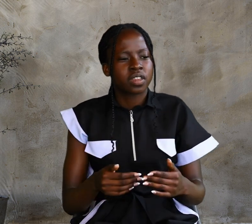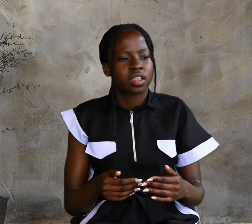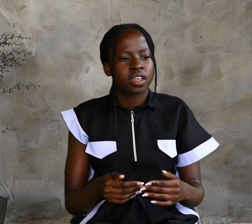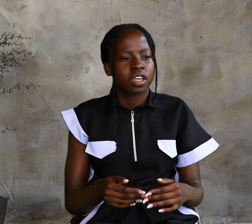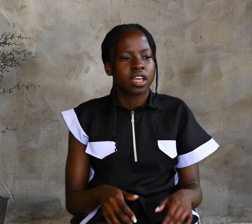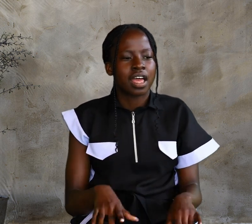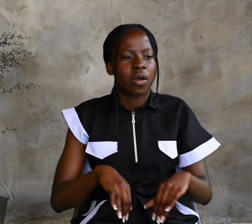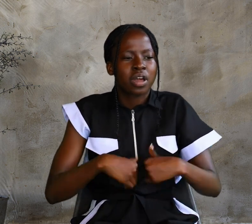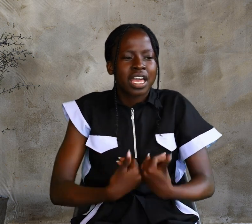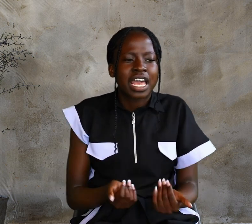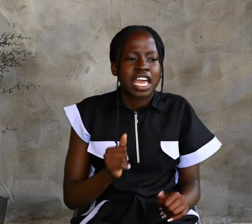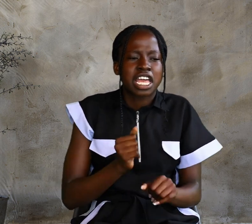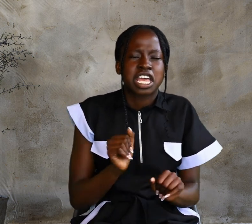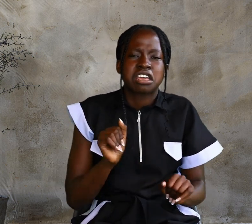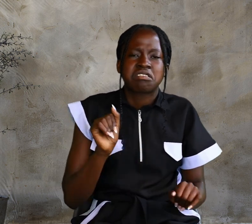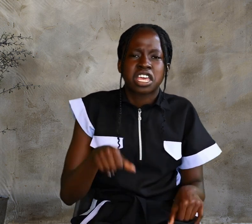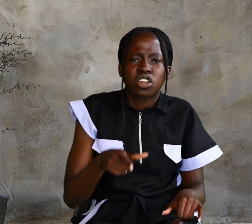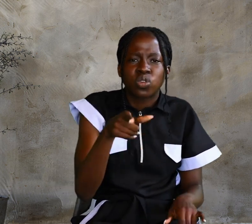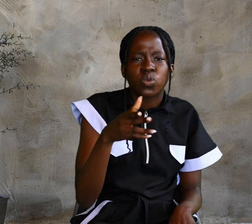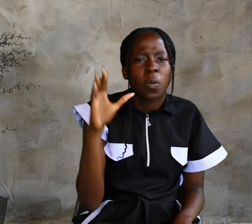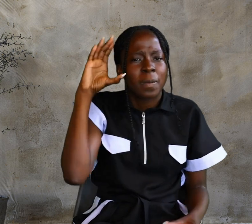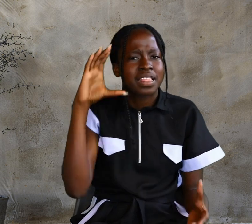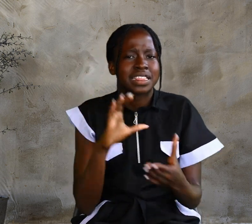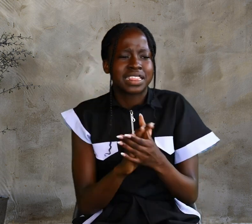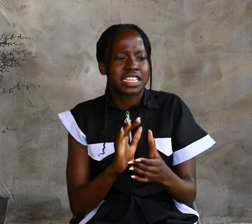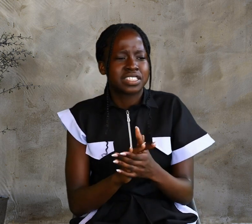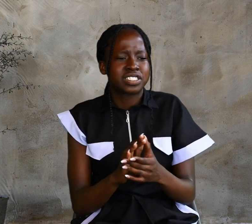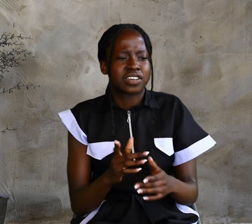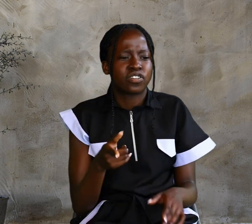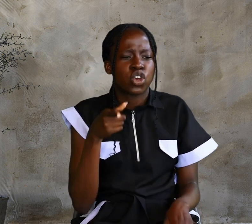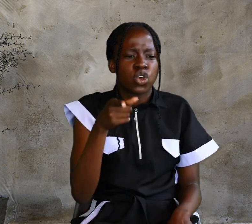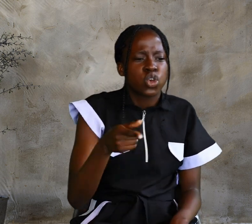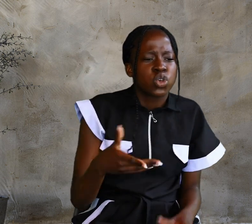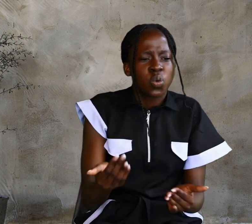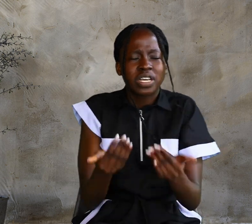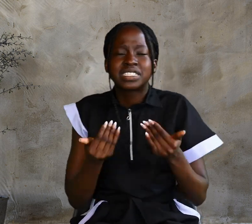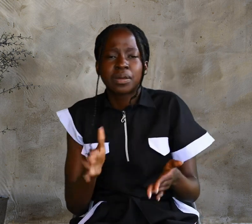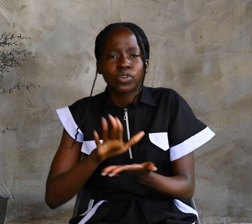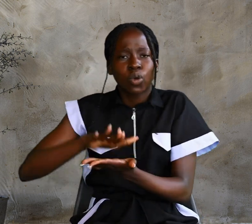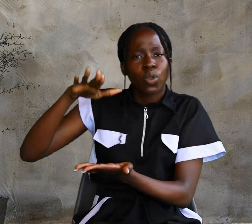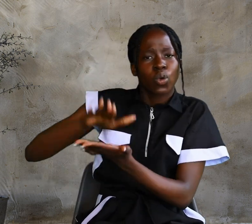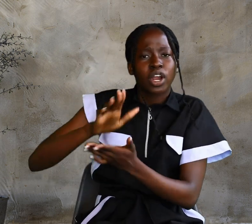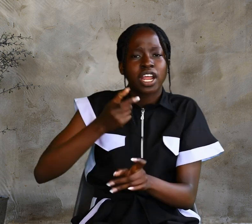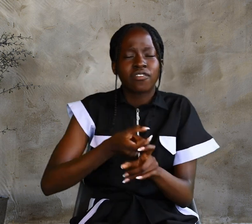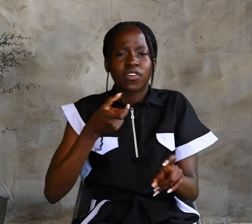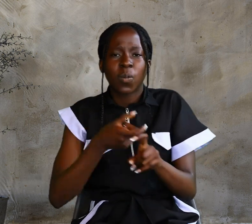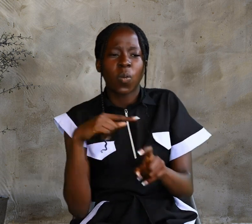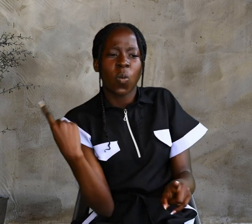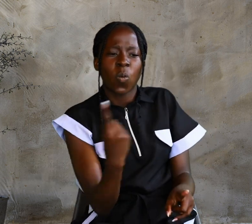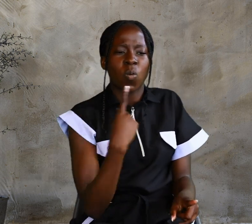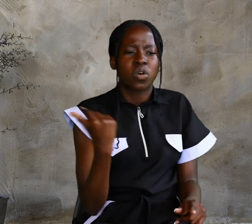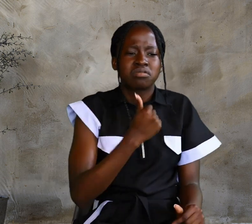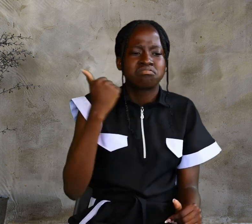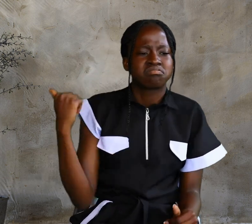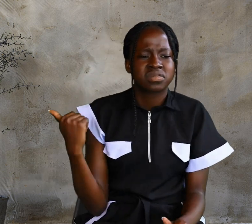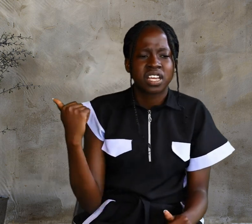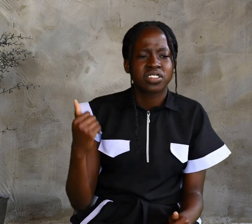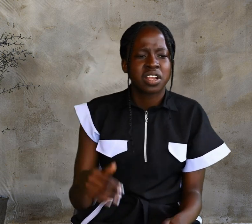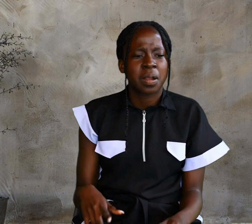How can you believe, since you accept glory from one another, but do not seek